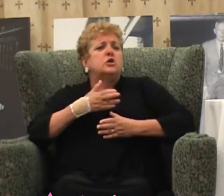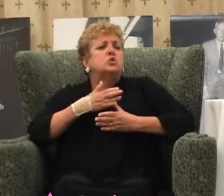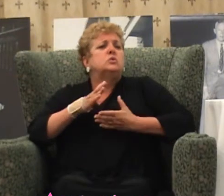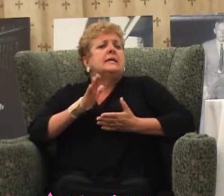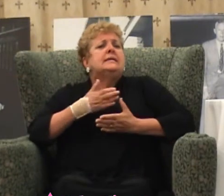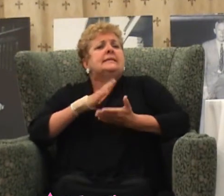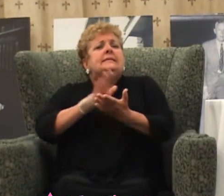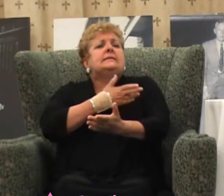uh,